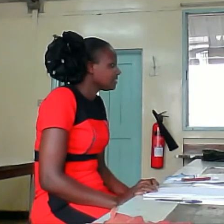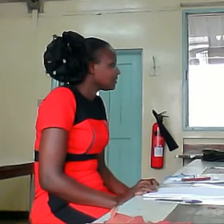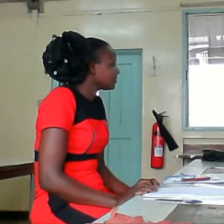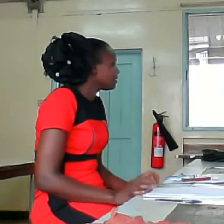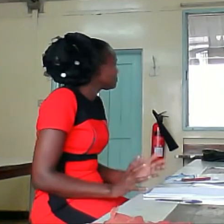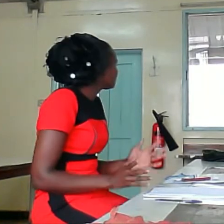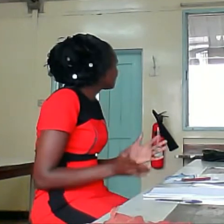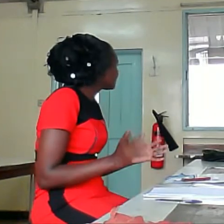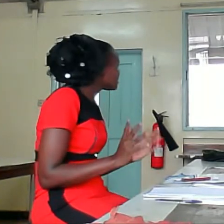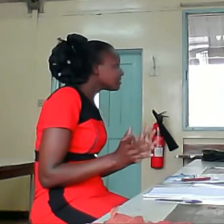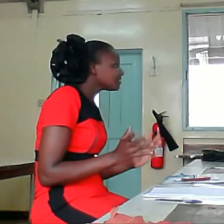Controlled.